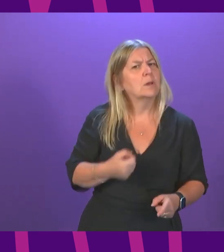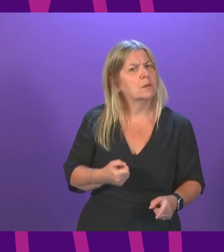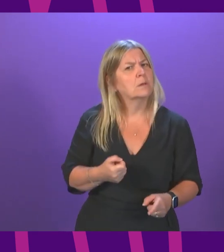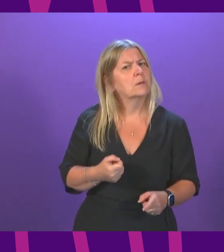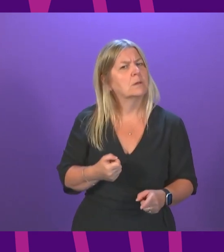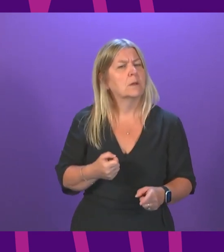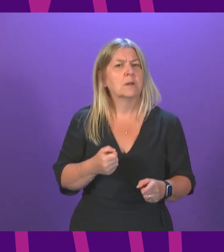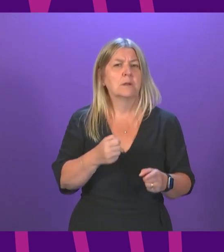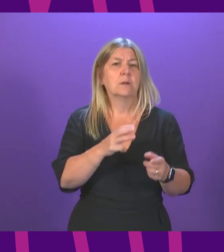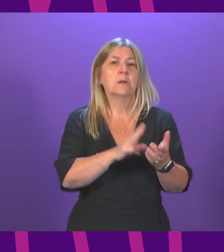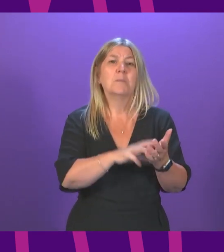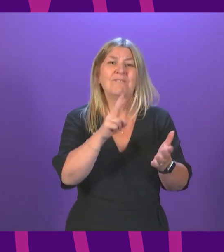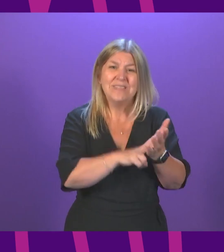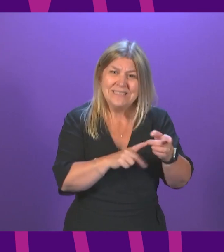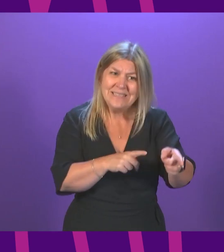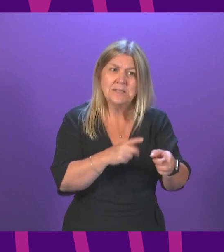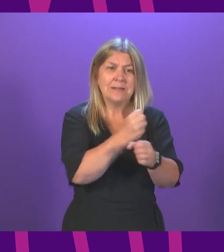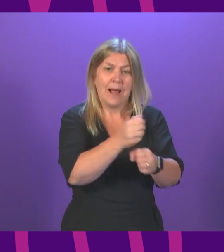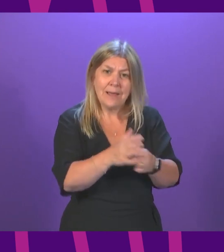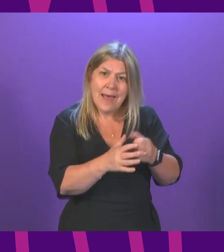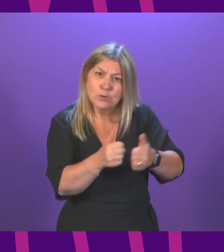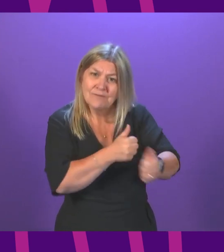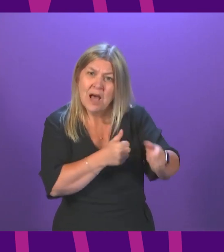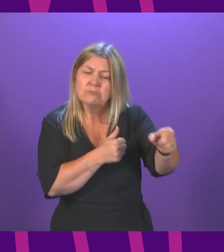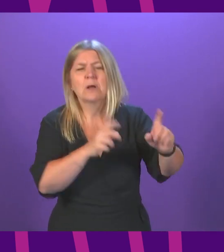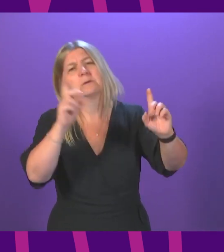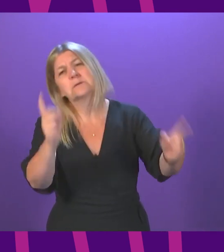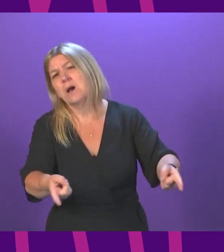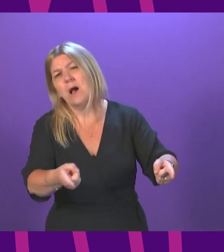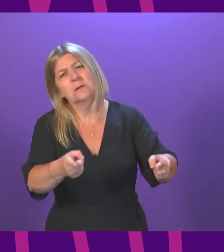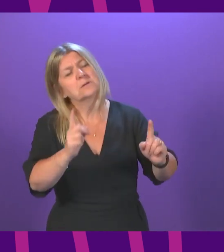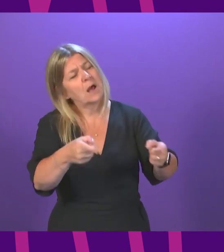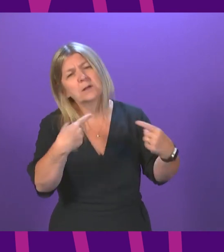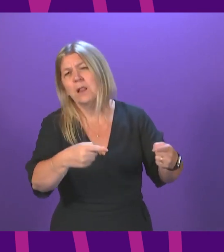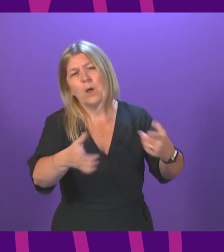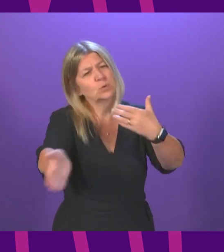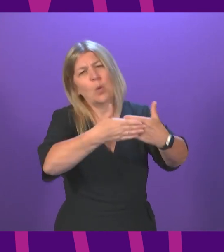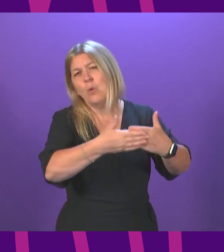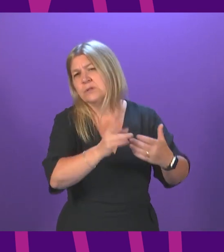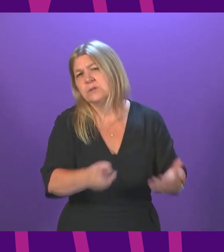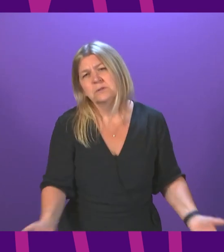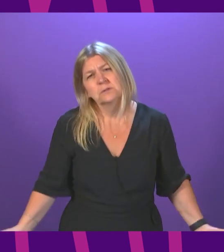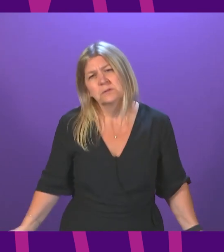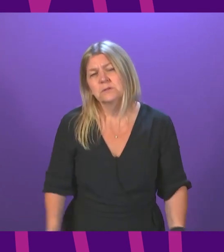you in doing so. McVitie's factory in Glasgow cannot be allowed to close.